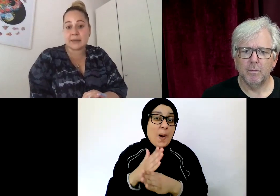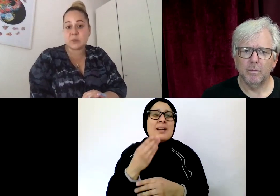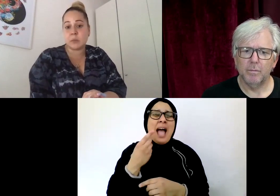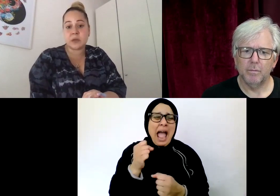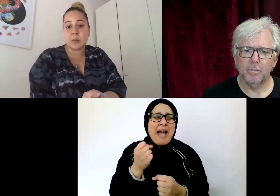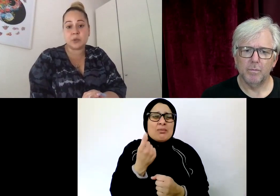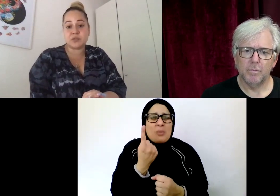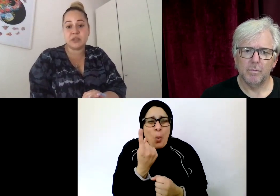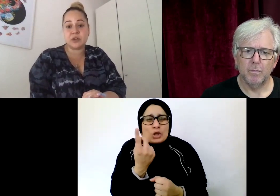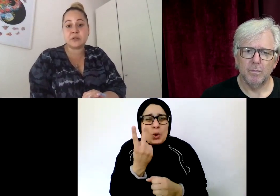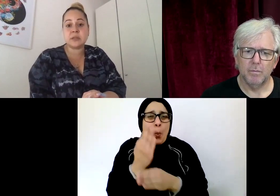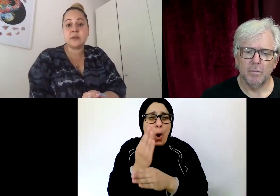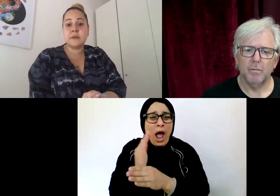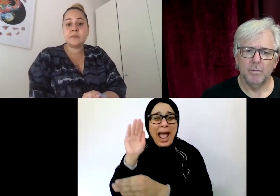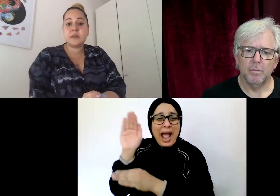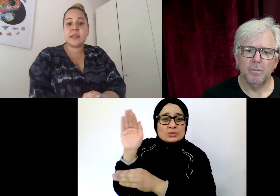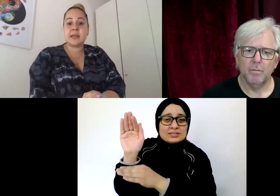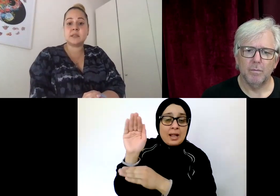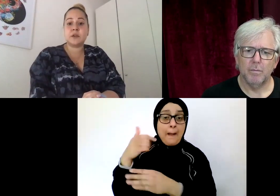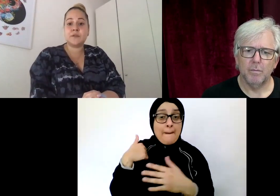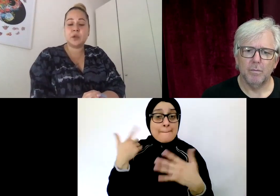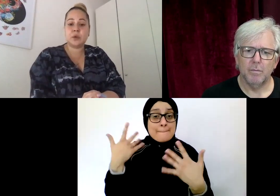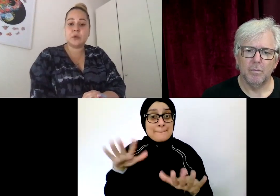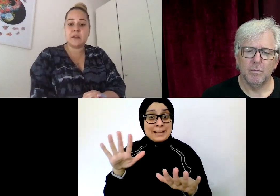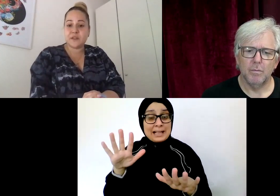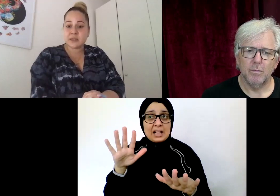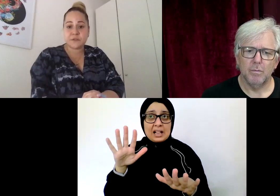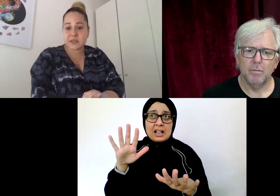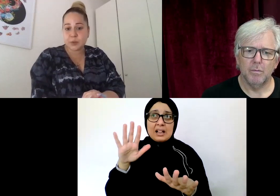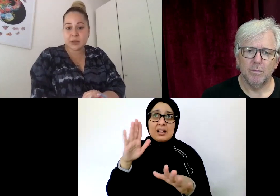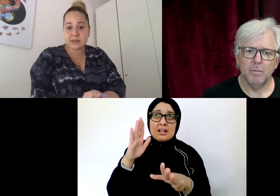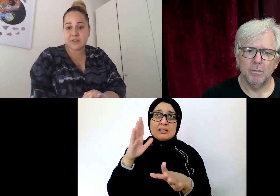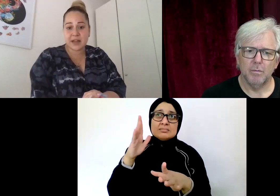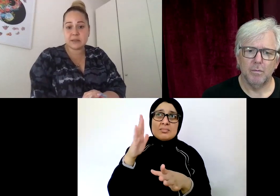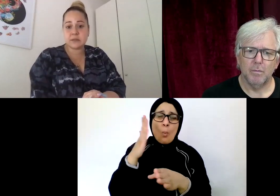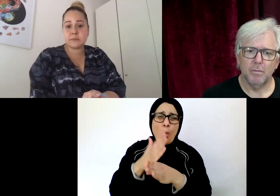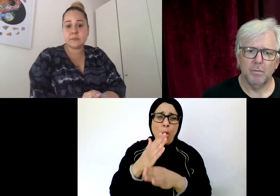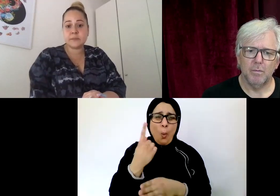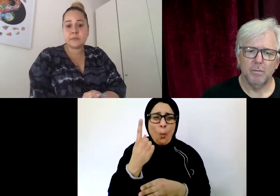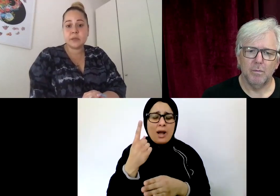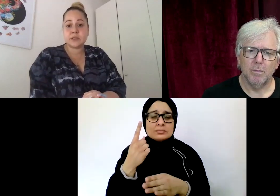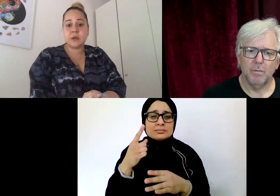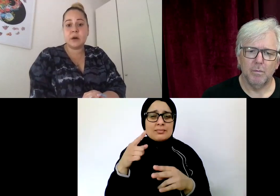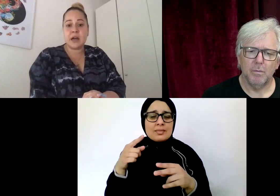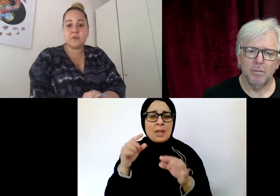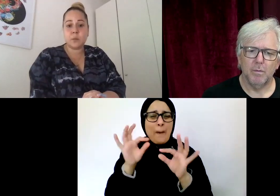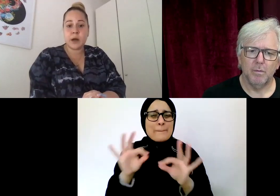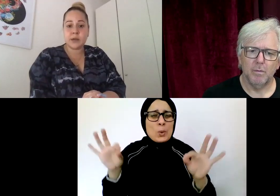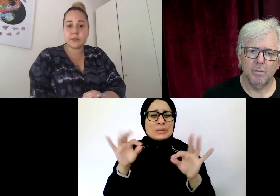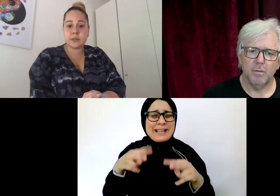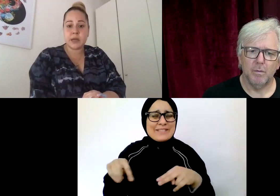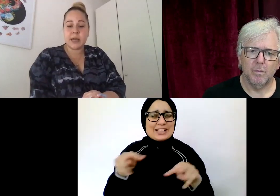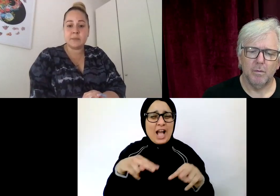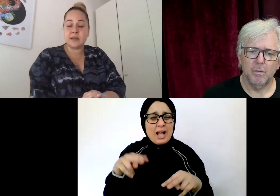and it's popped up, which is really good. There's a few face to face bookings that I've had. So I've